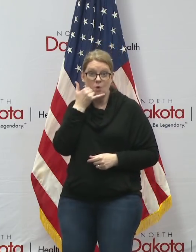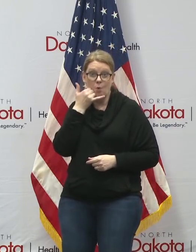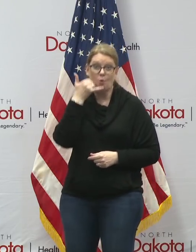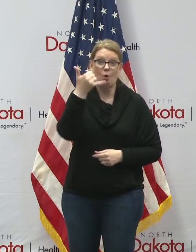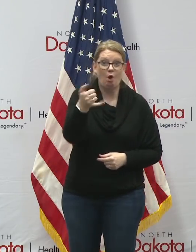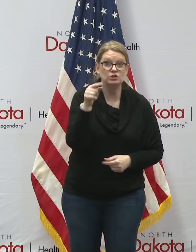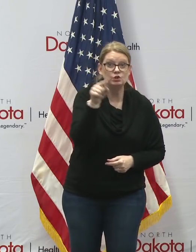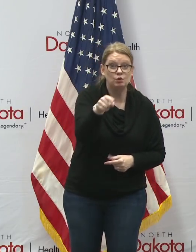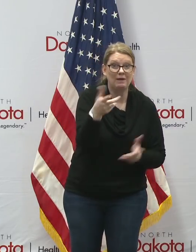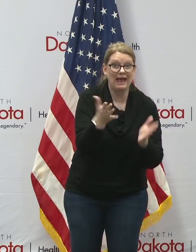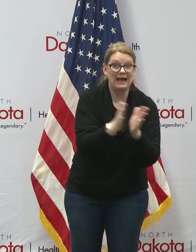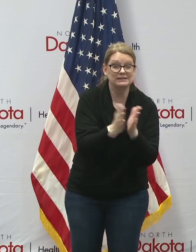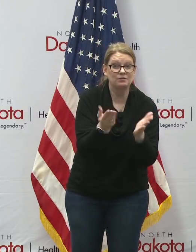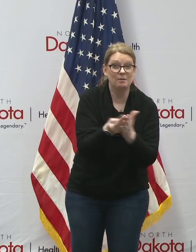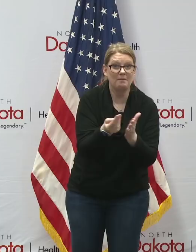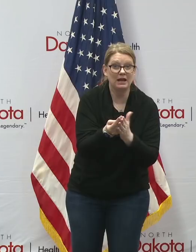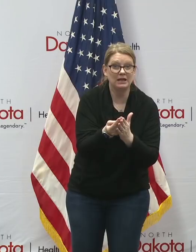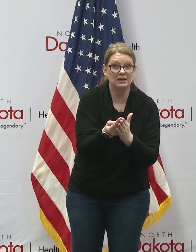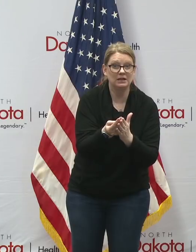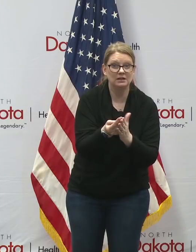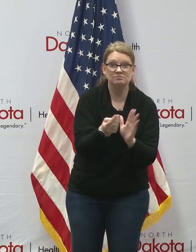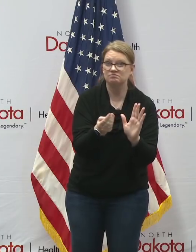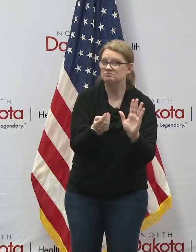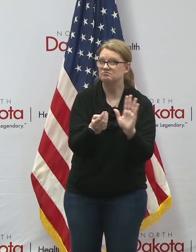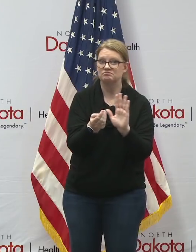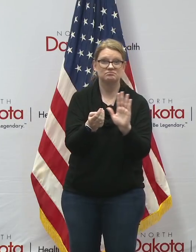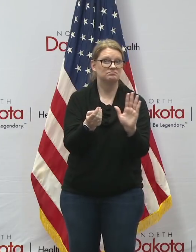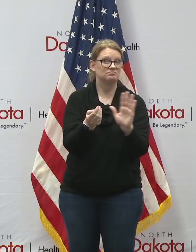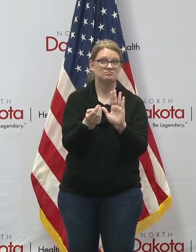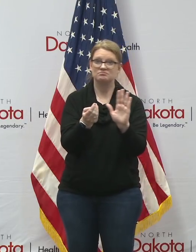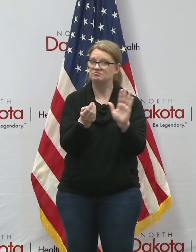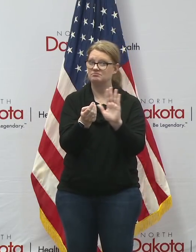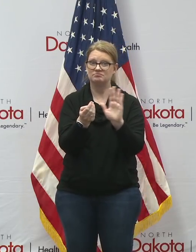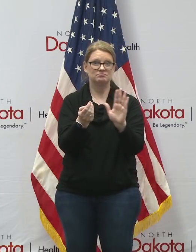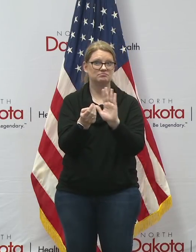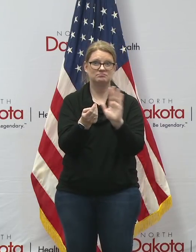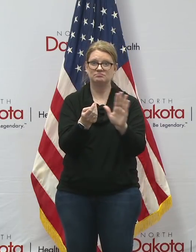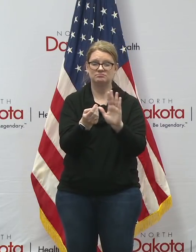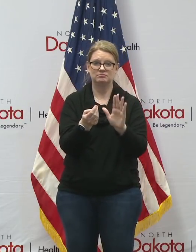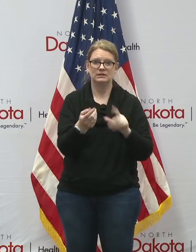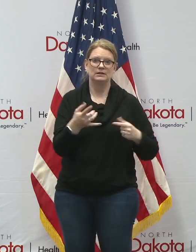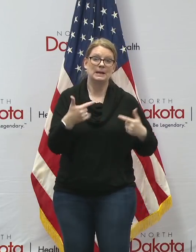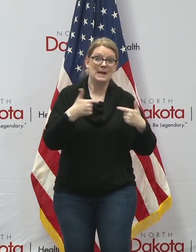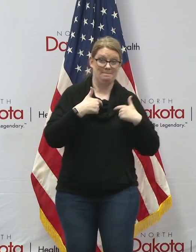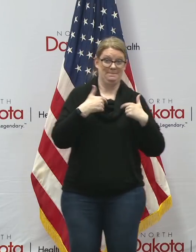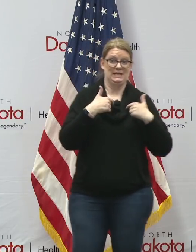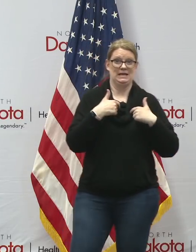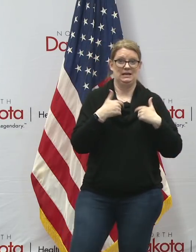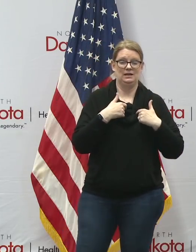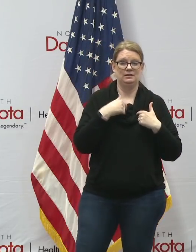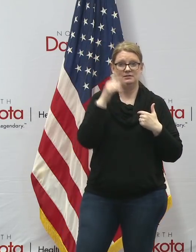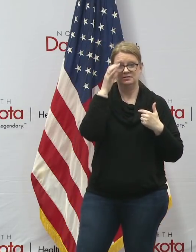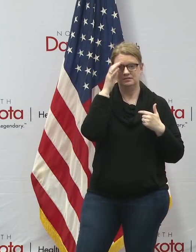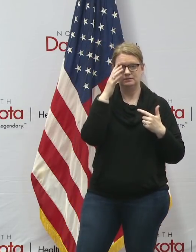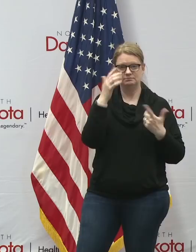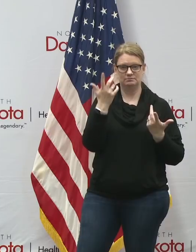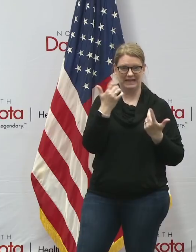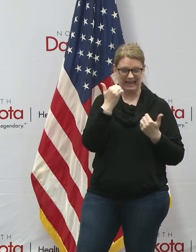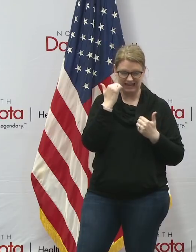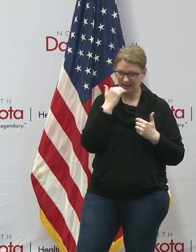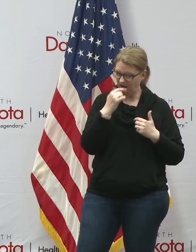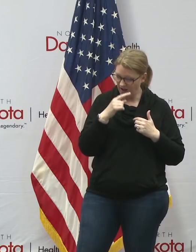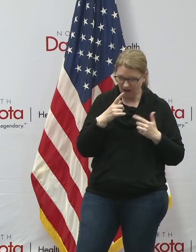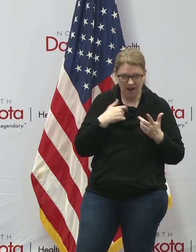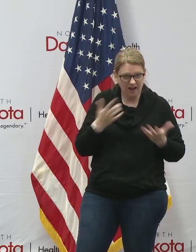telephone asking you for a donation to a charity what i do and i do this without fail and i suggest